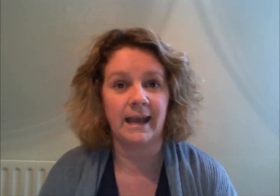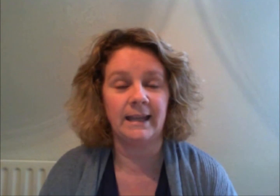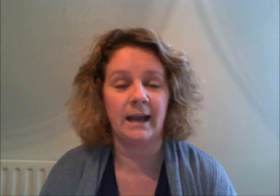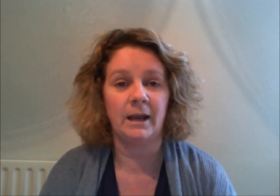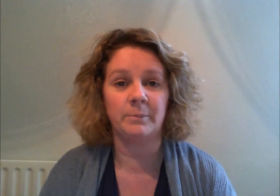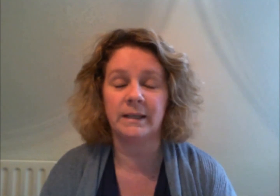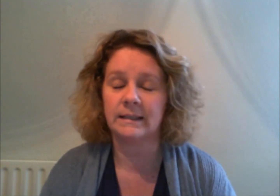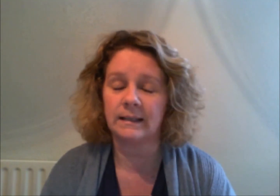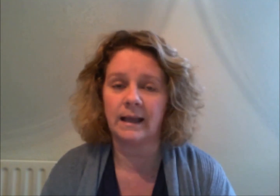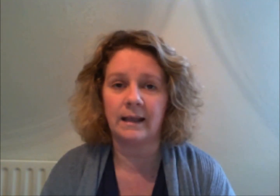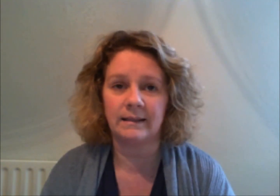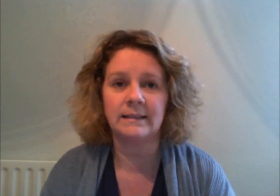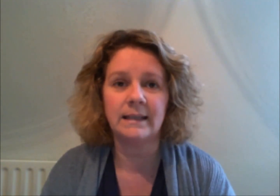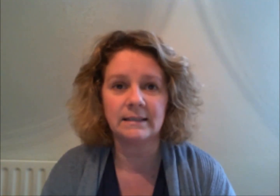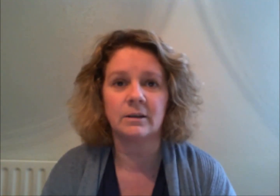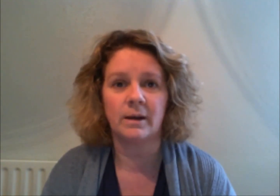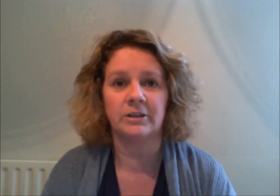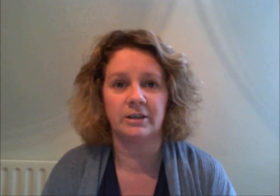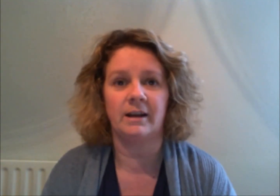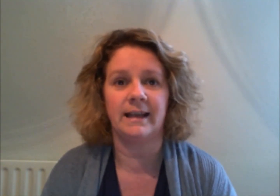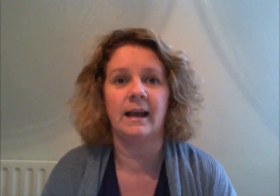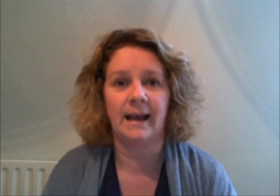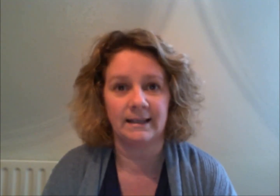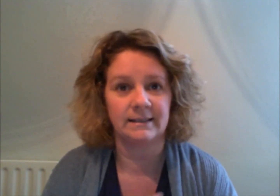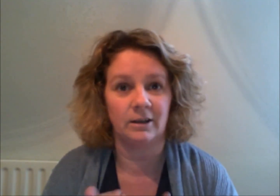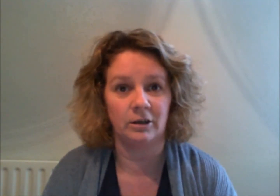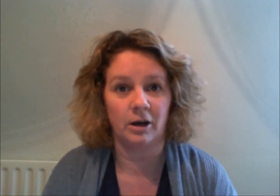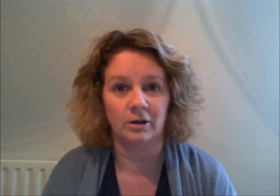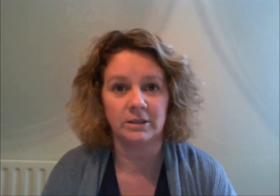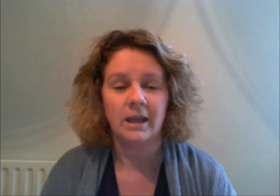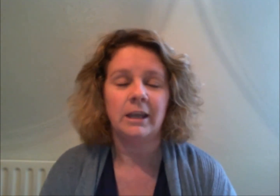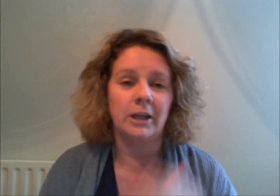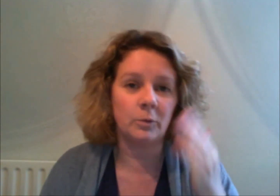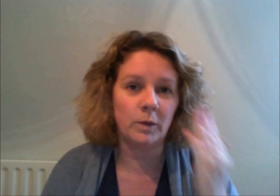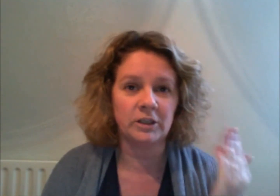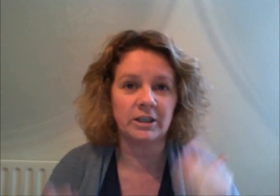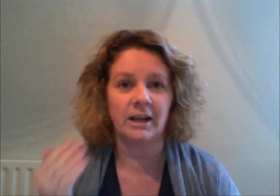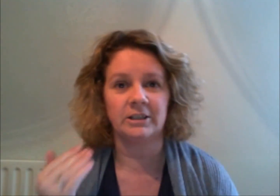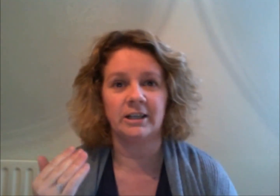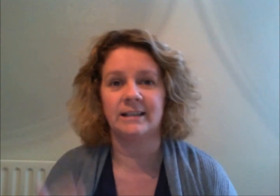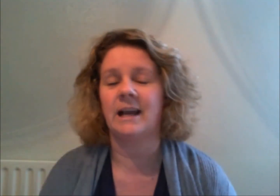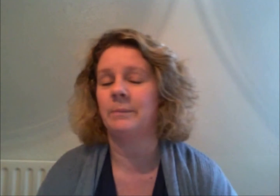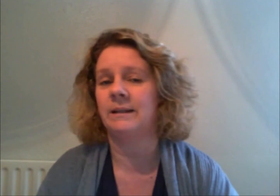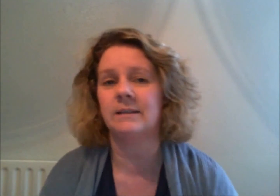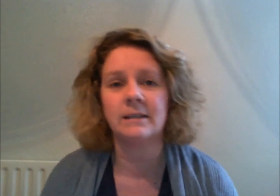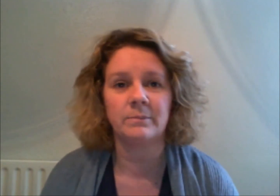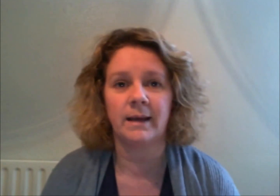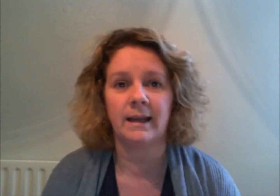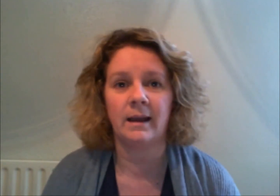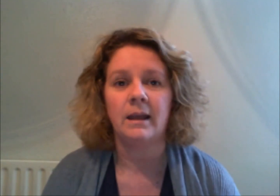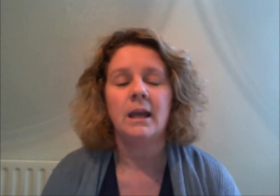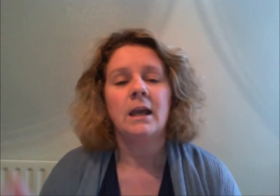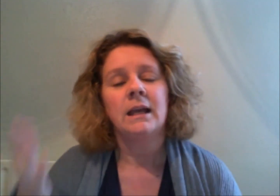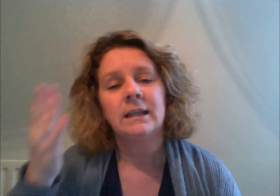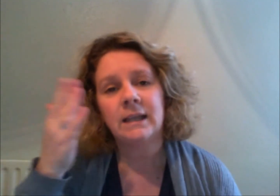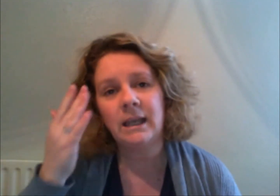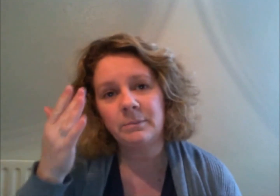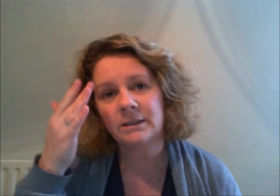because this is a question I get asked a lot you know which side shall I tap it doesn't matter keep the